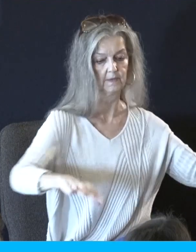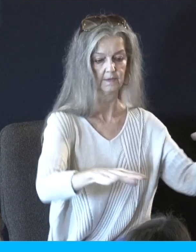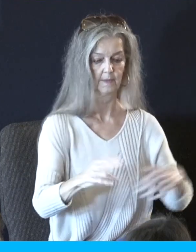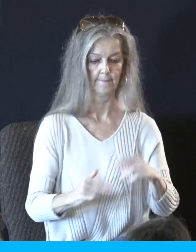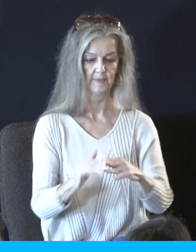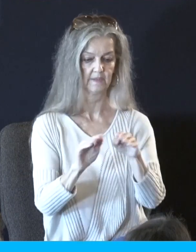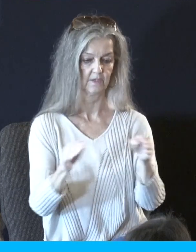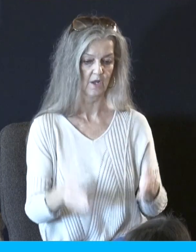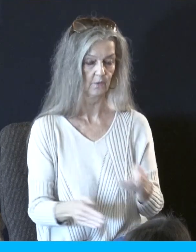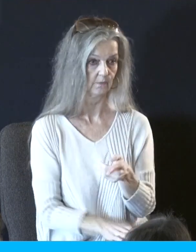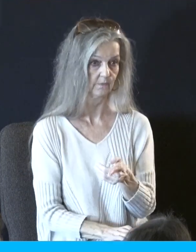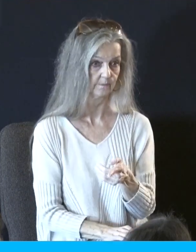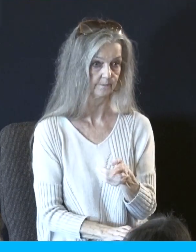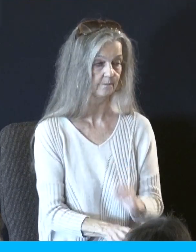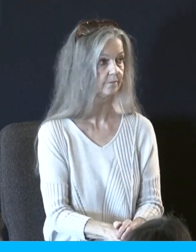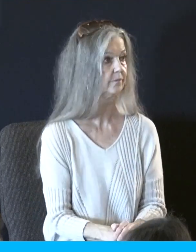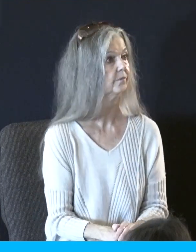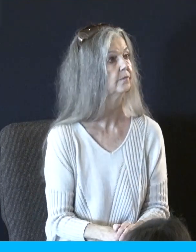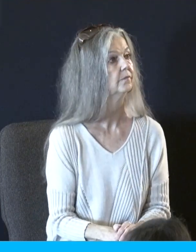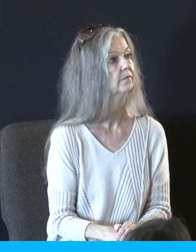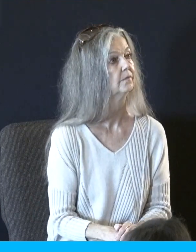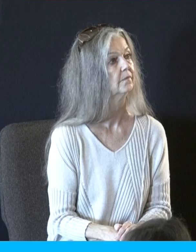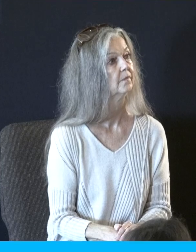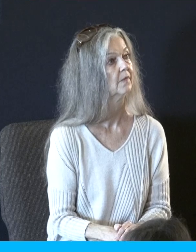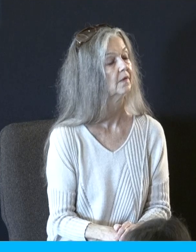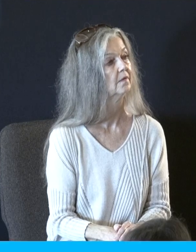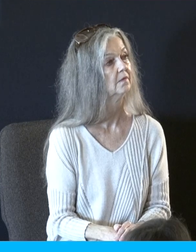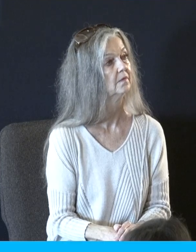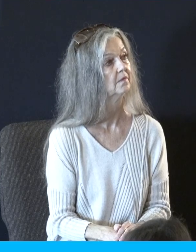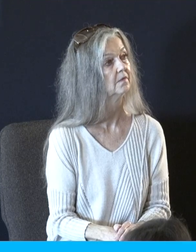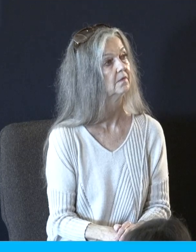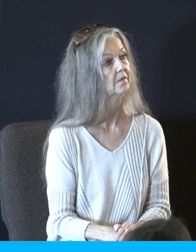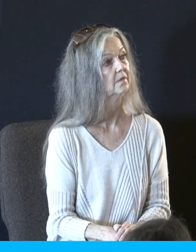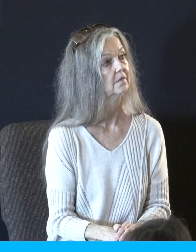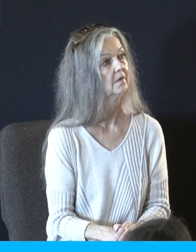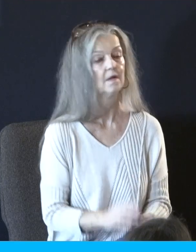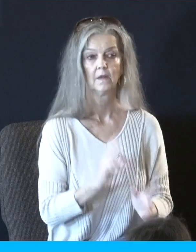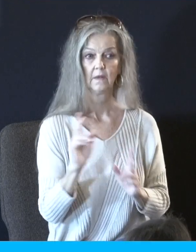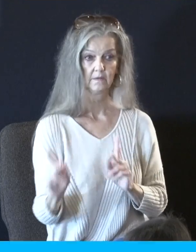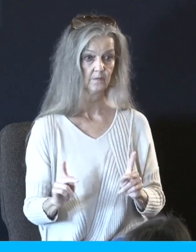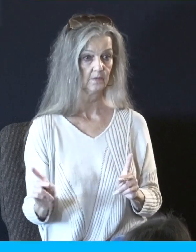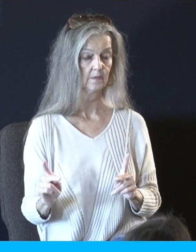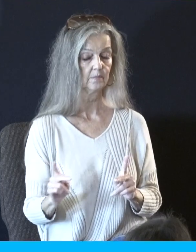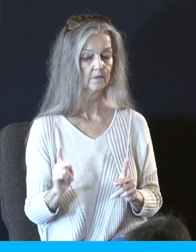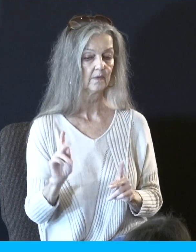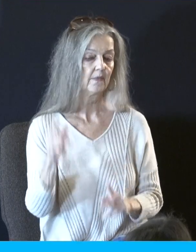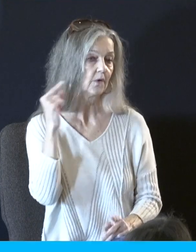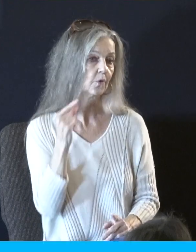this golden calf. Okay, some more on it. Then all the people tore off the gold rings which were on their ears and